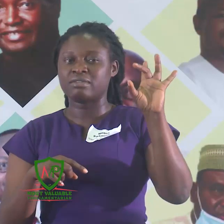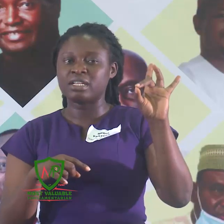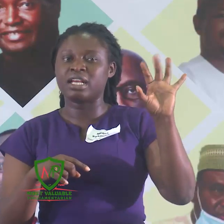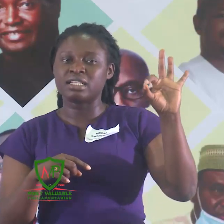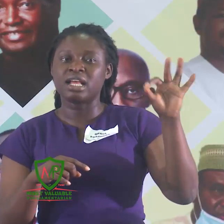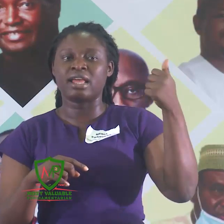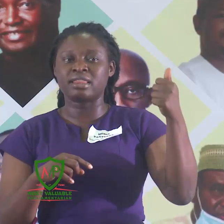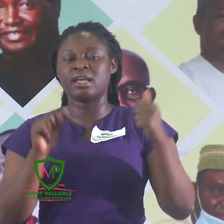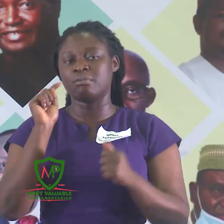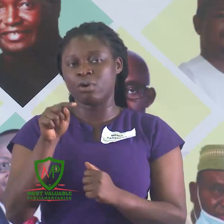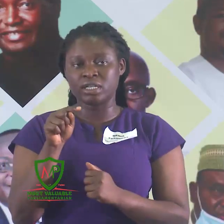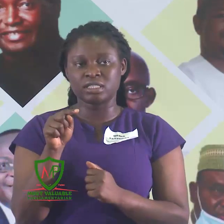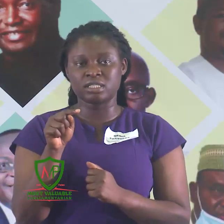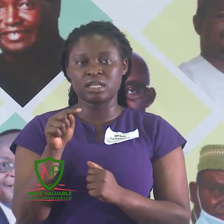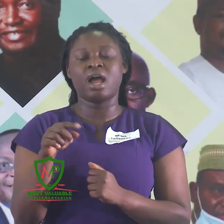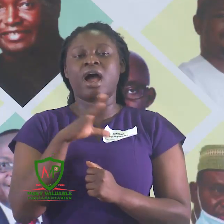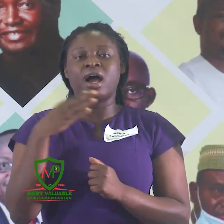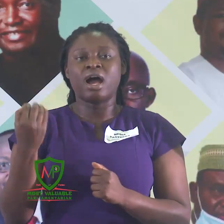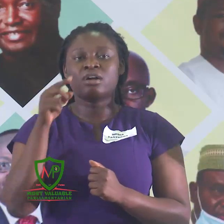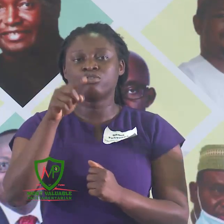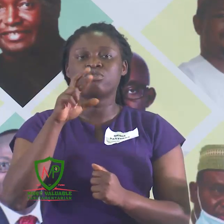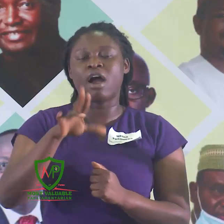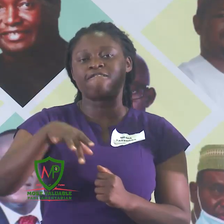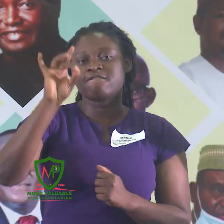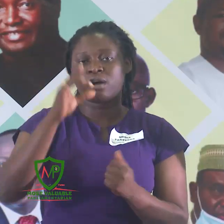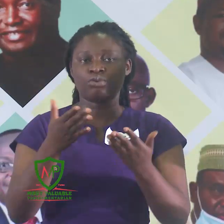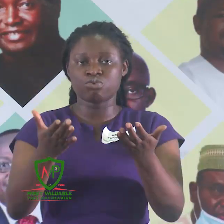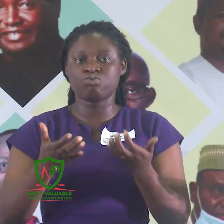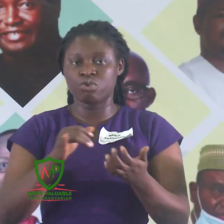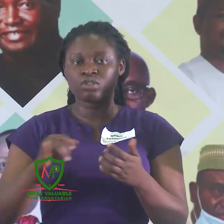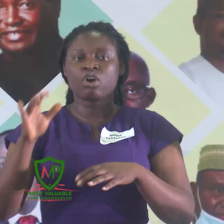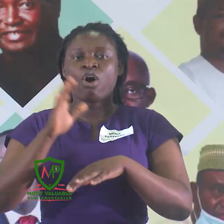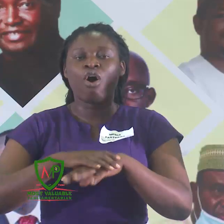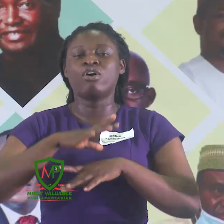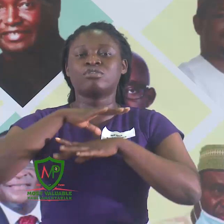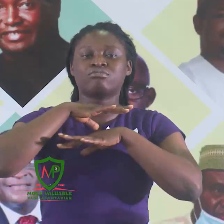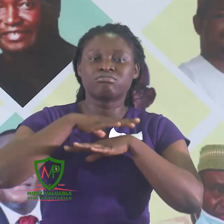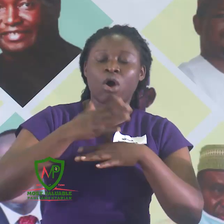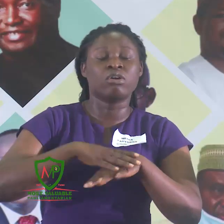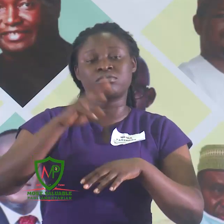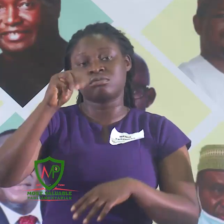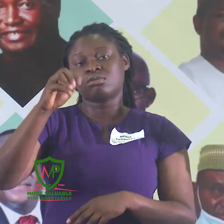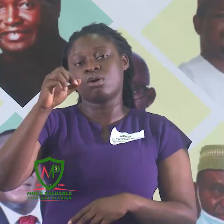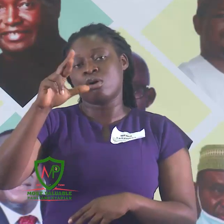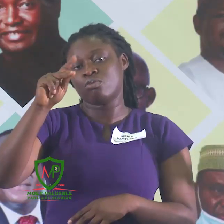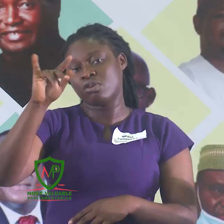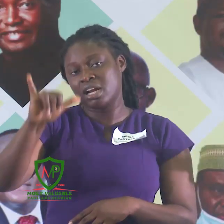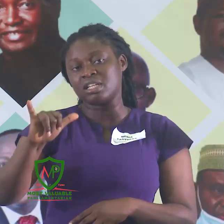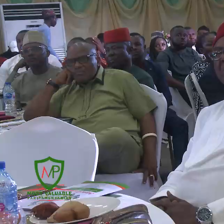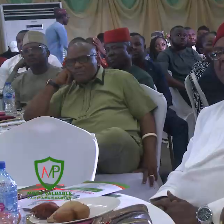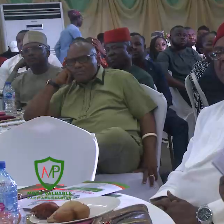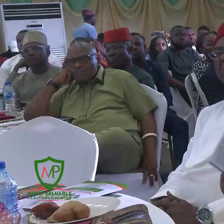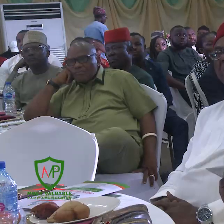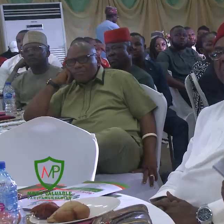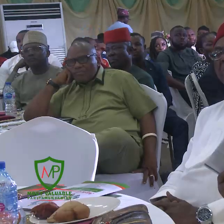nine, 10 points and you are found wanting on morality or value, it's an asset